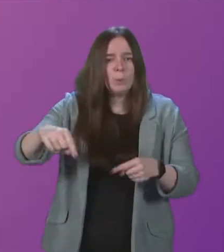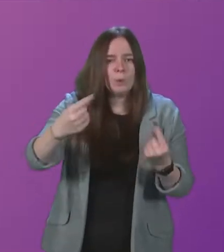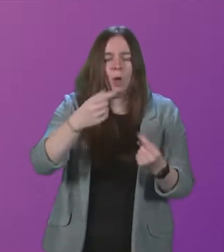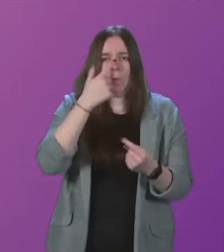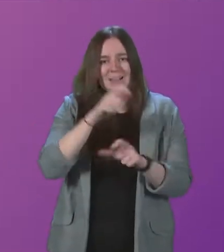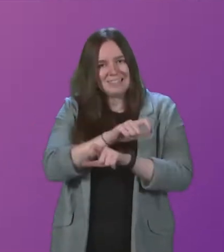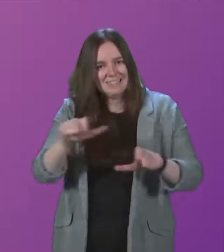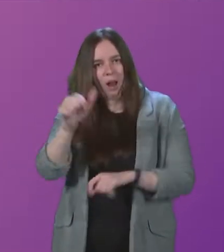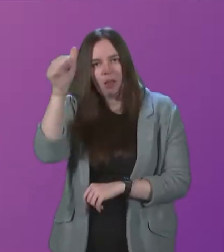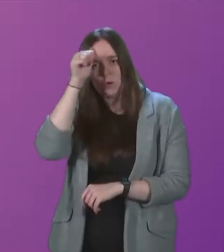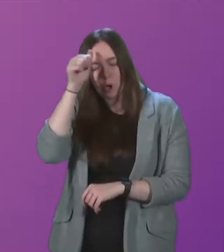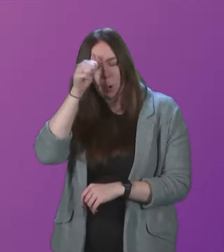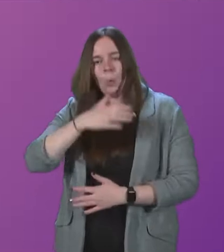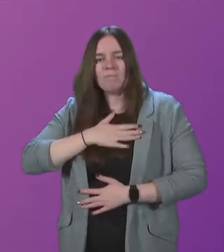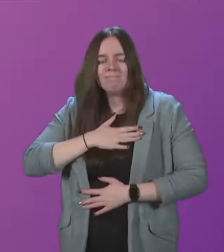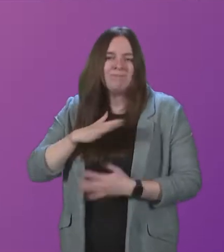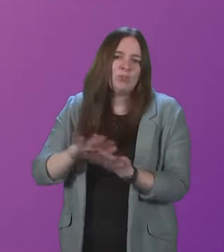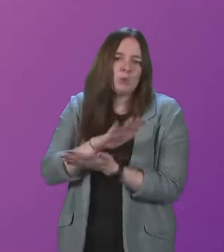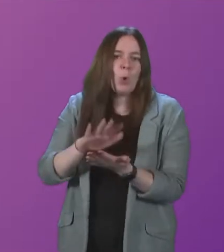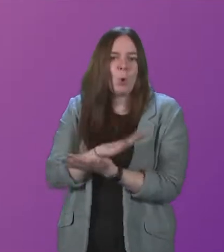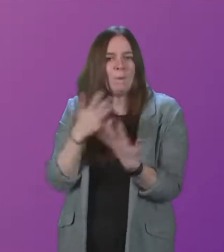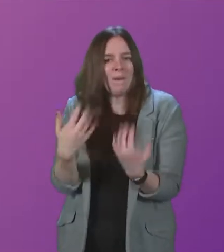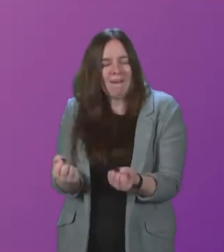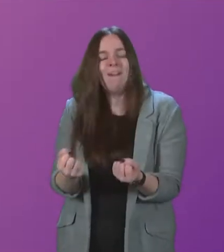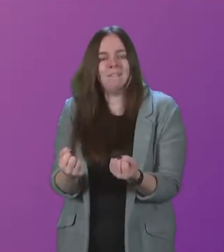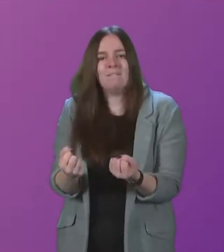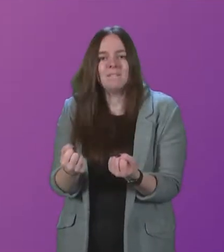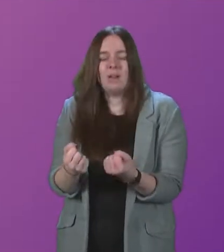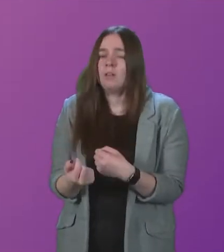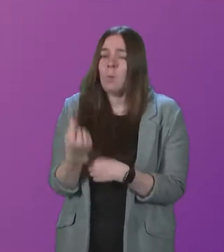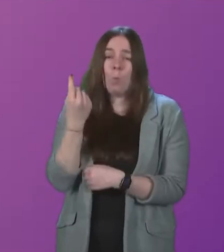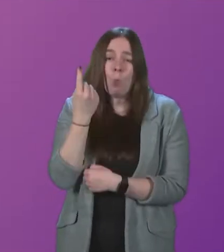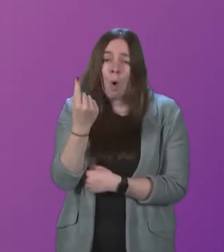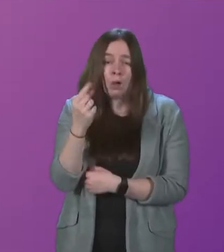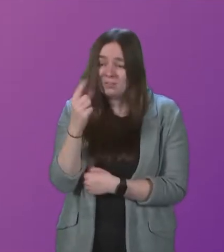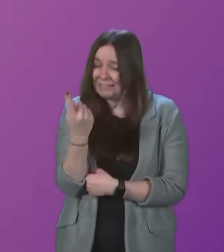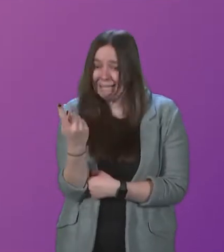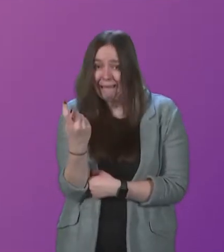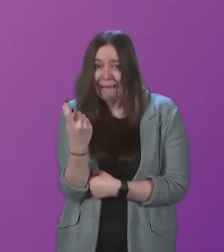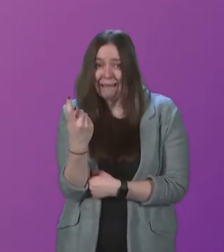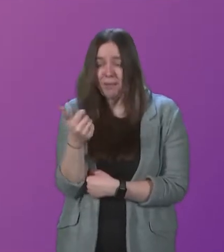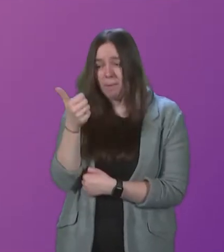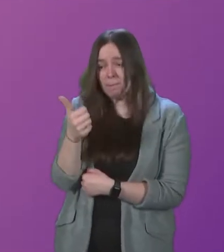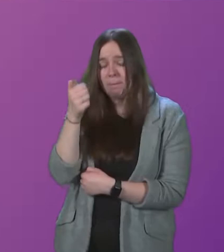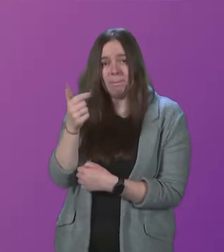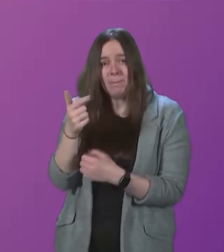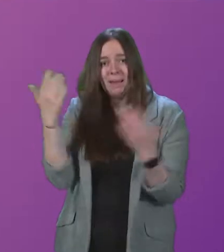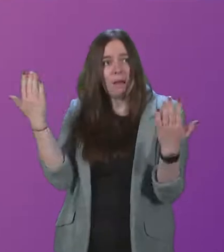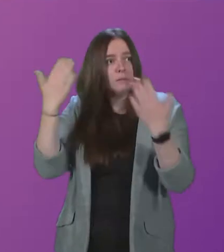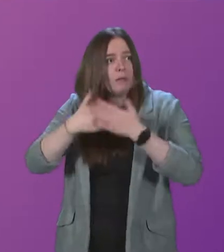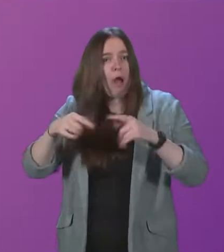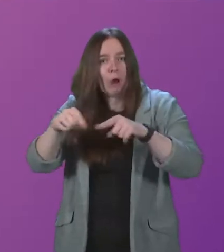know that sense of joy that even one small candle lit in a dark room